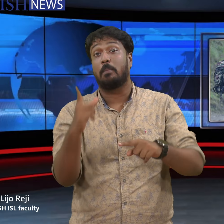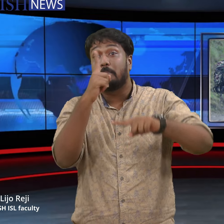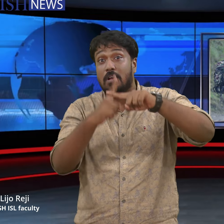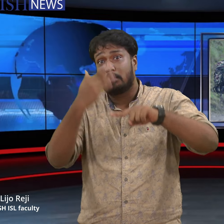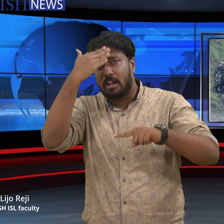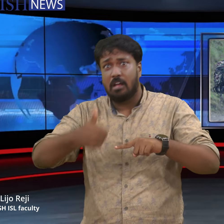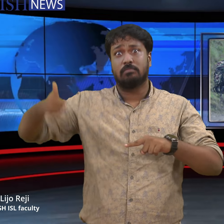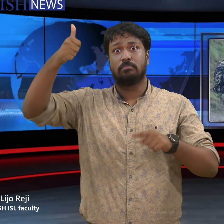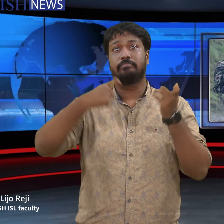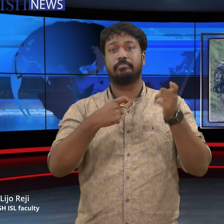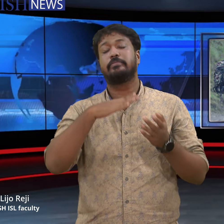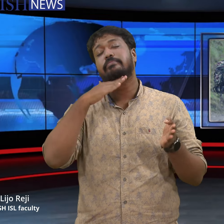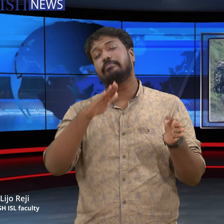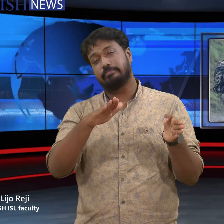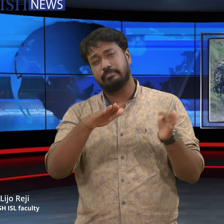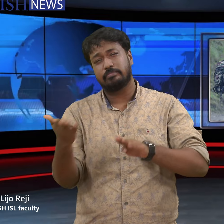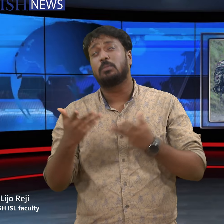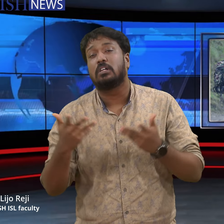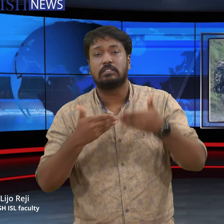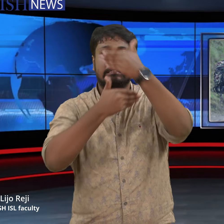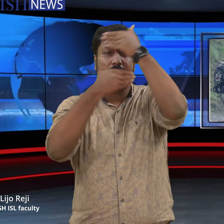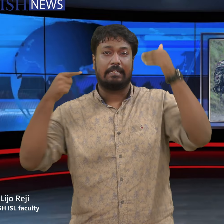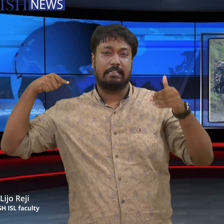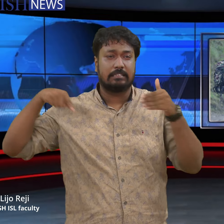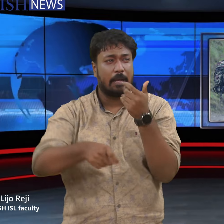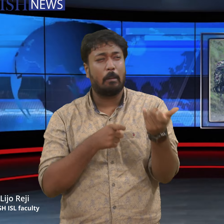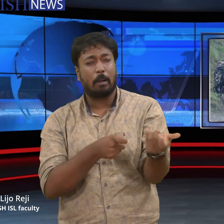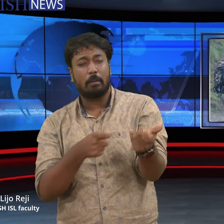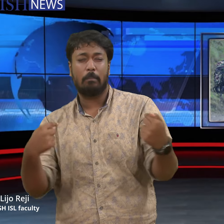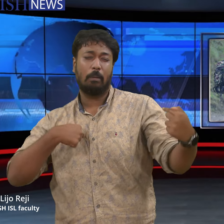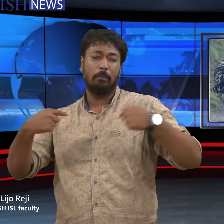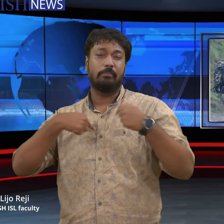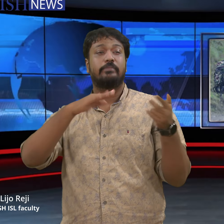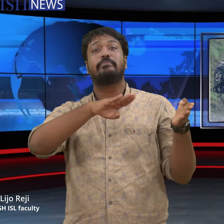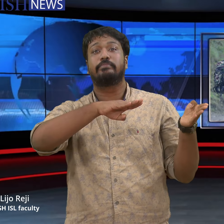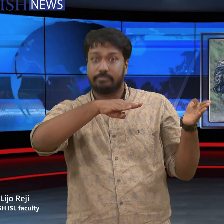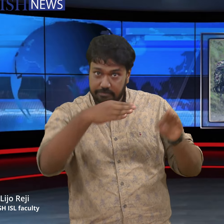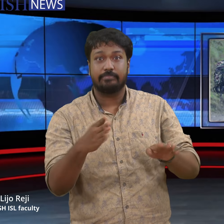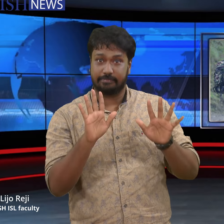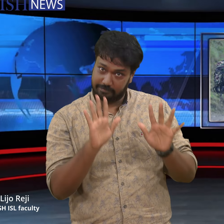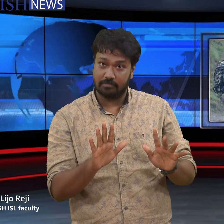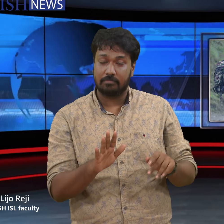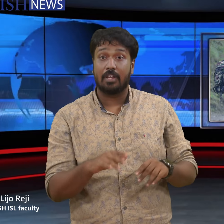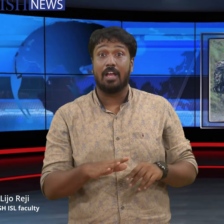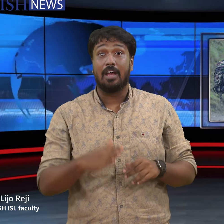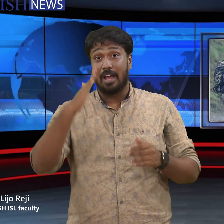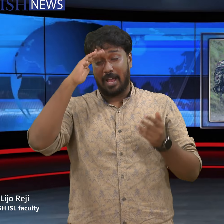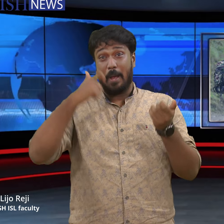briefed Defense Minister Rajnath Singh on the situation. The soldiers who died were identified as Captain Bridges Thapa,